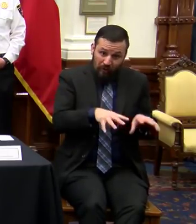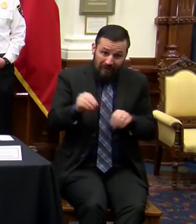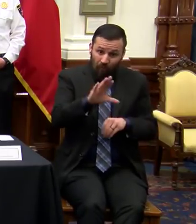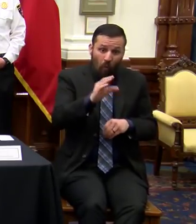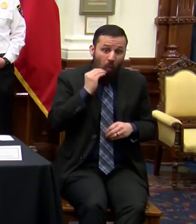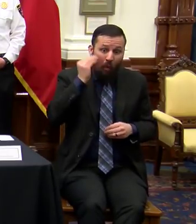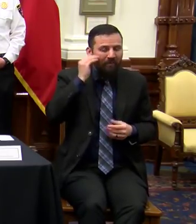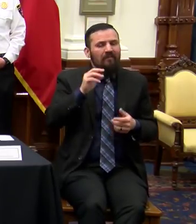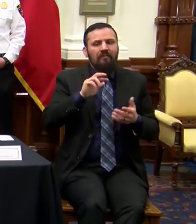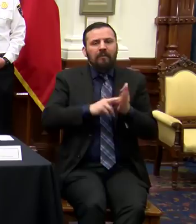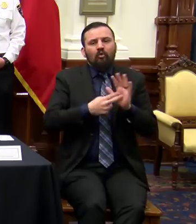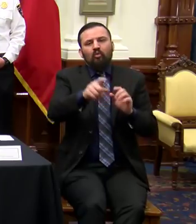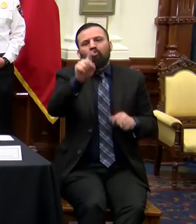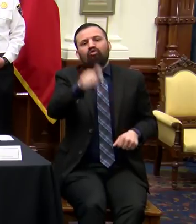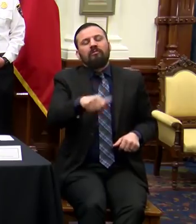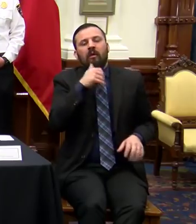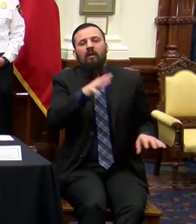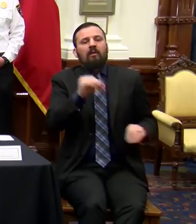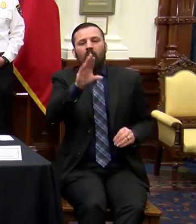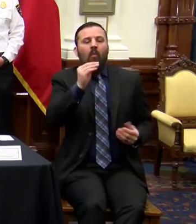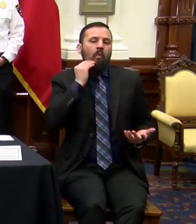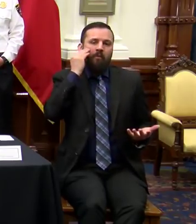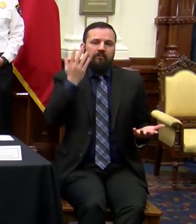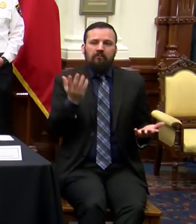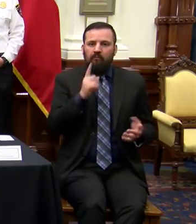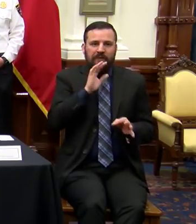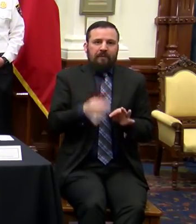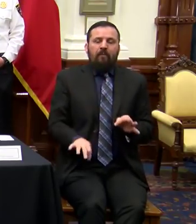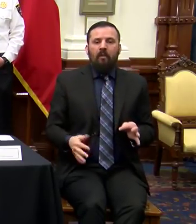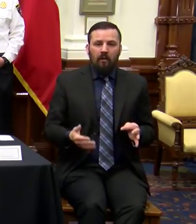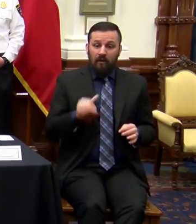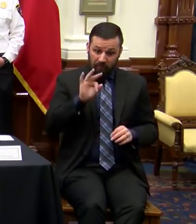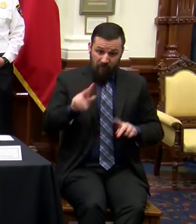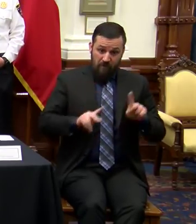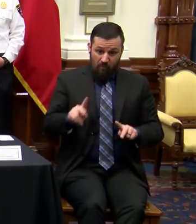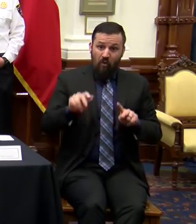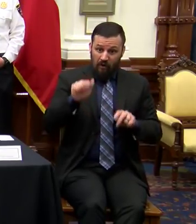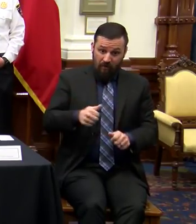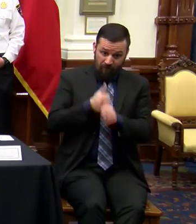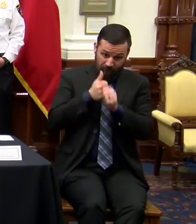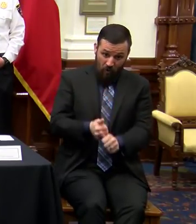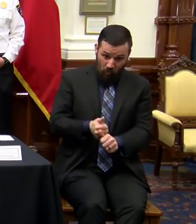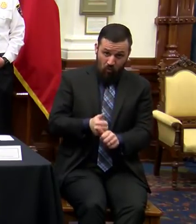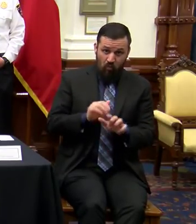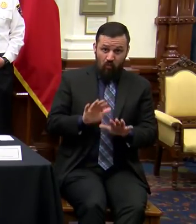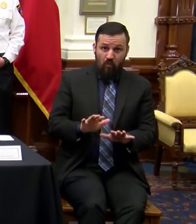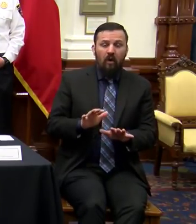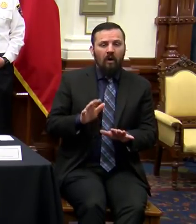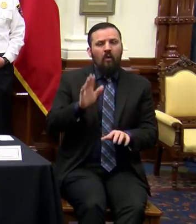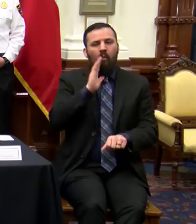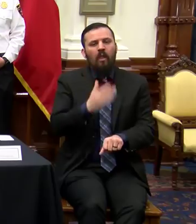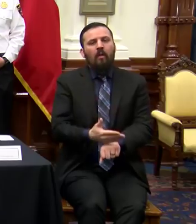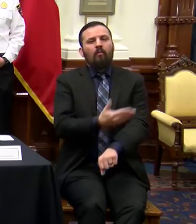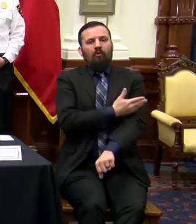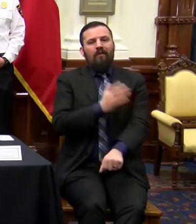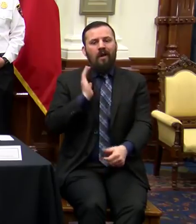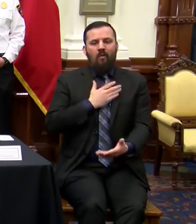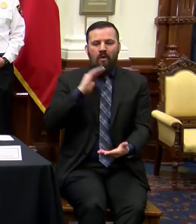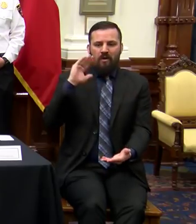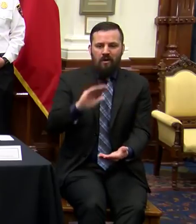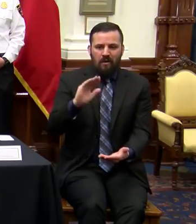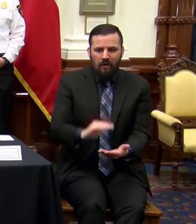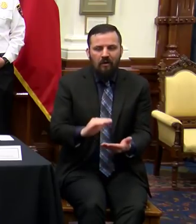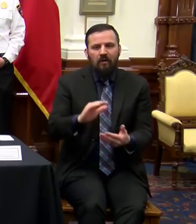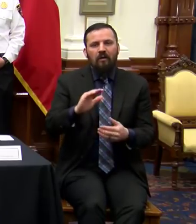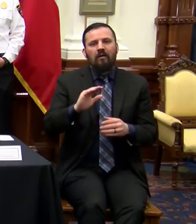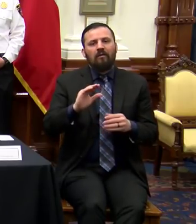pretty much that simple. And if people can abide by that standard, that will improve our mitigation of